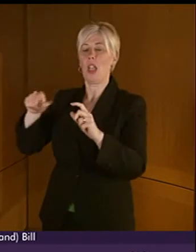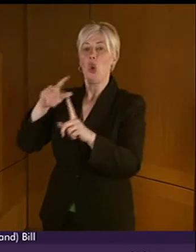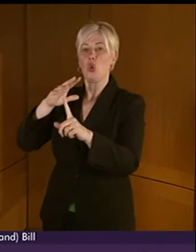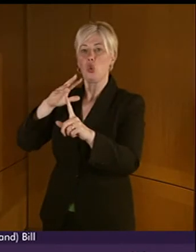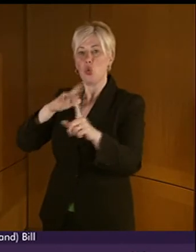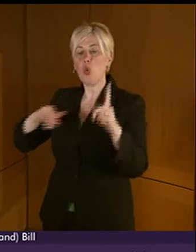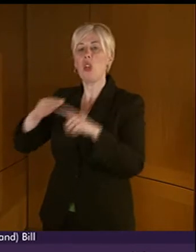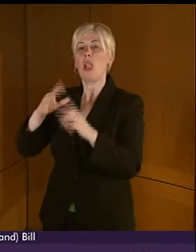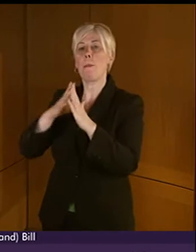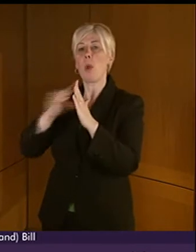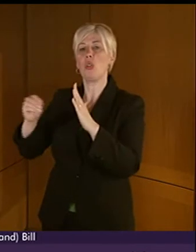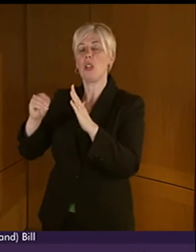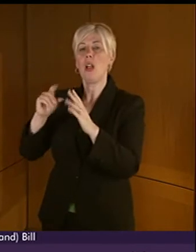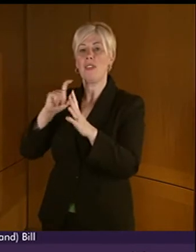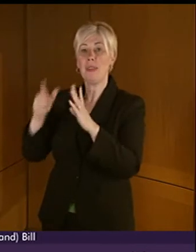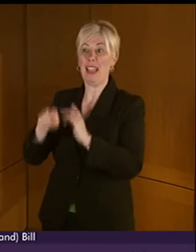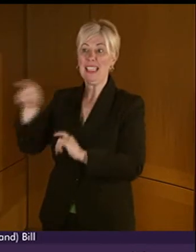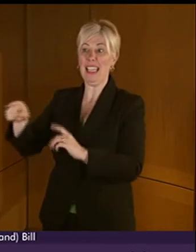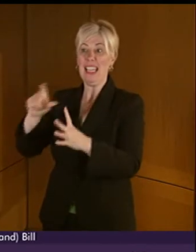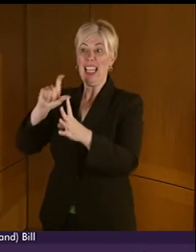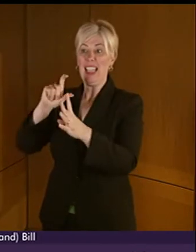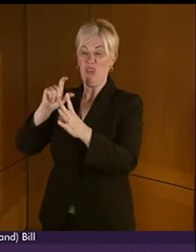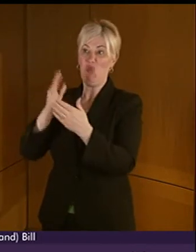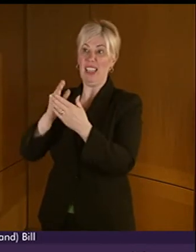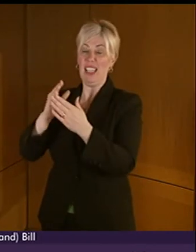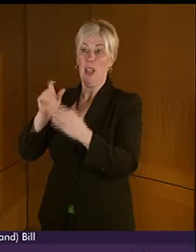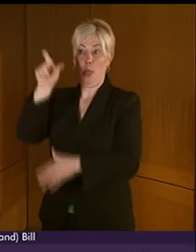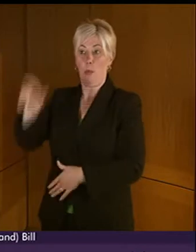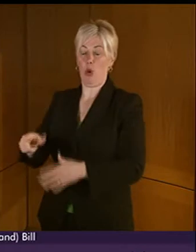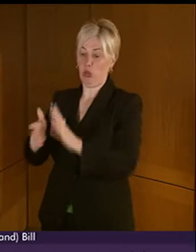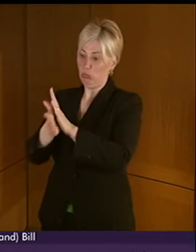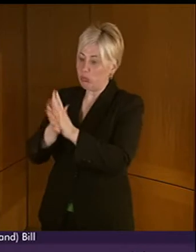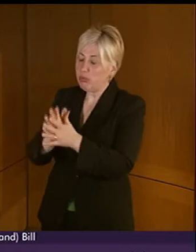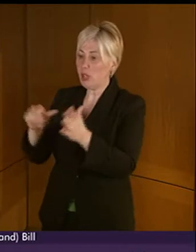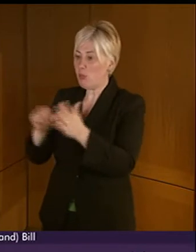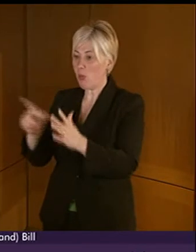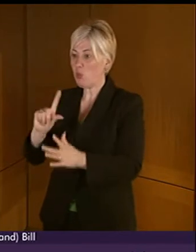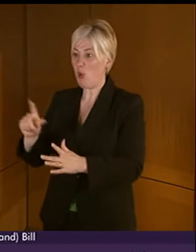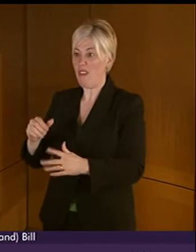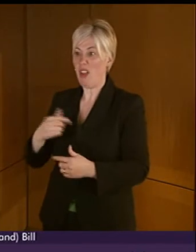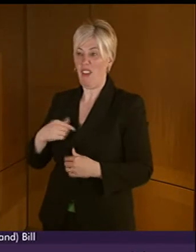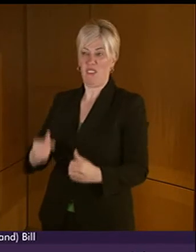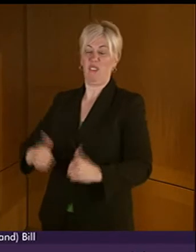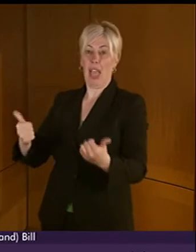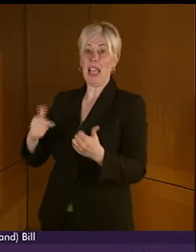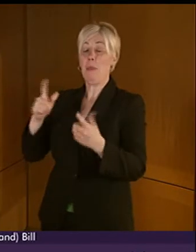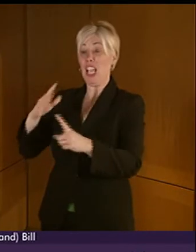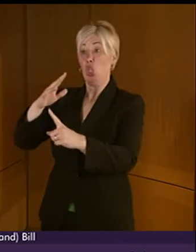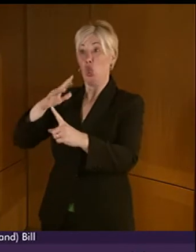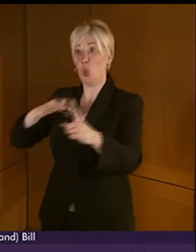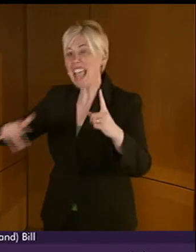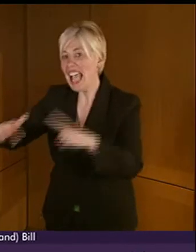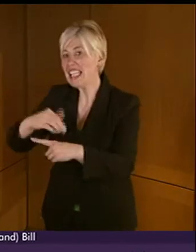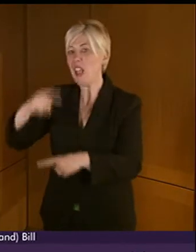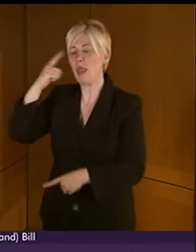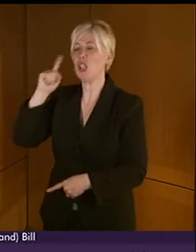way that society is organised rather than a person's impairment or difference. And it looks at ways of removing barriers that